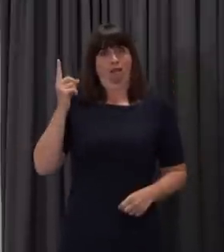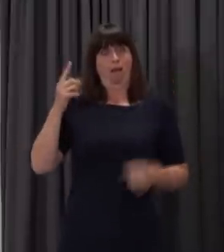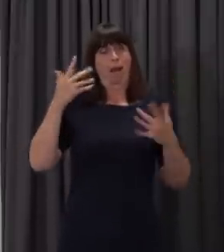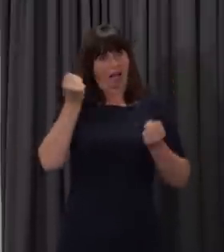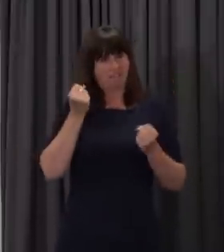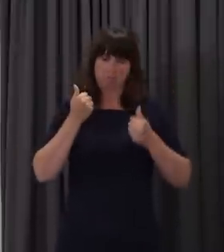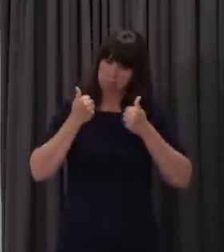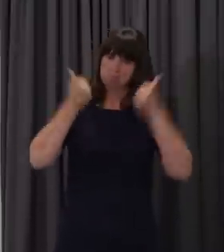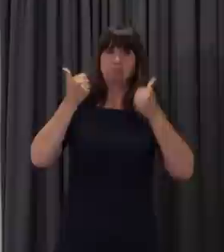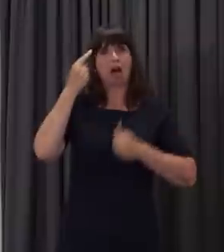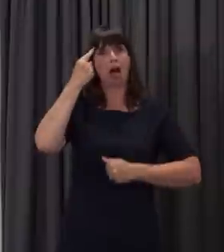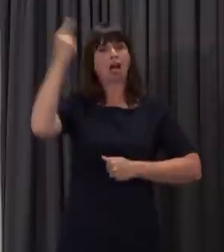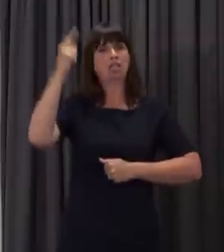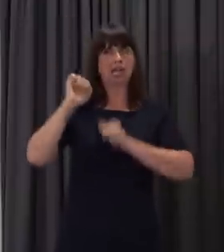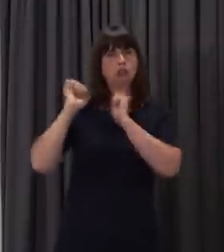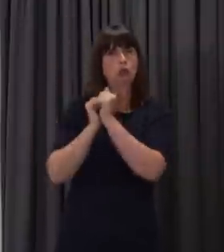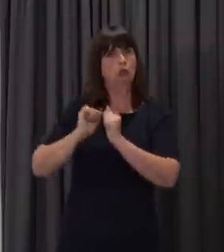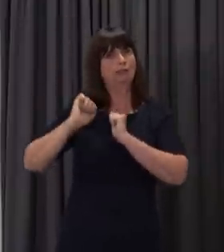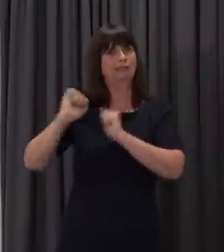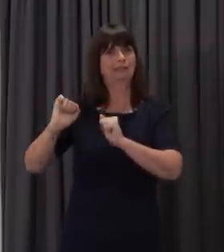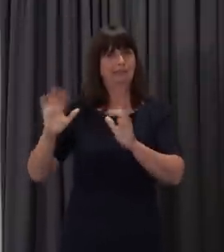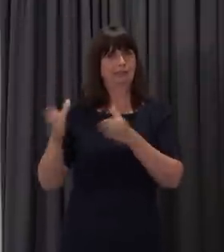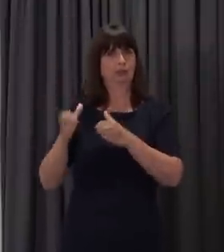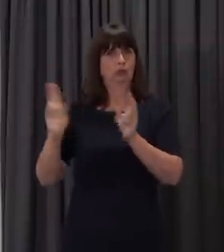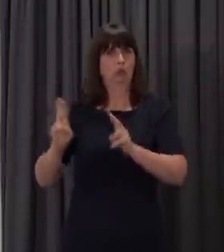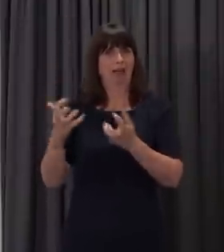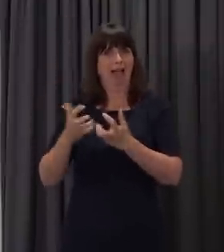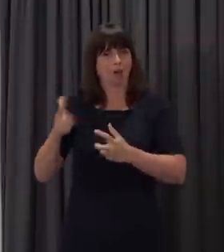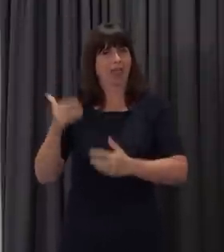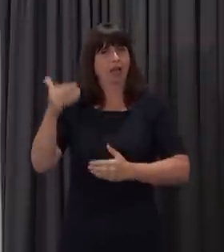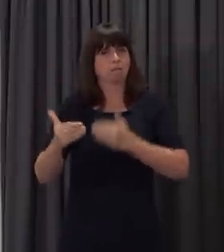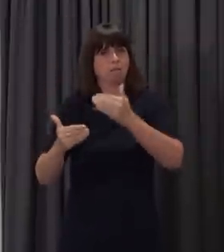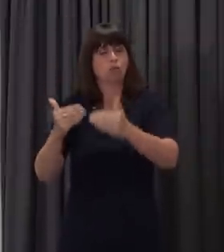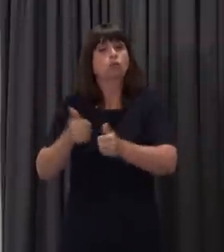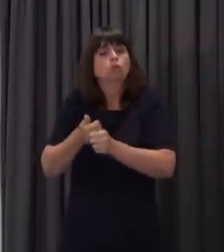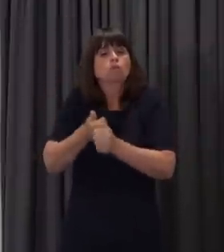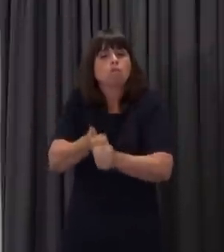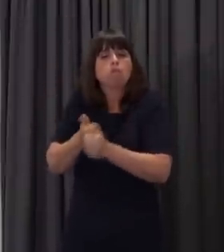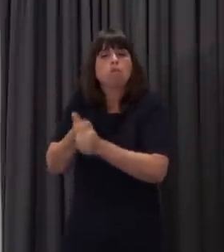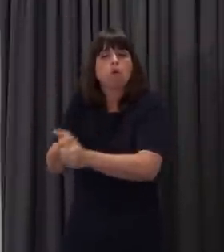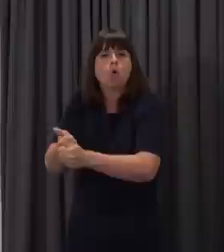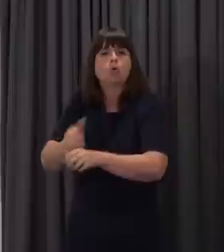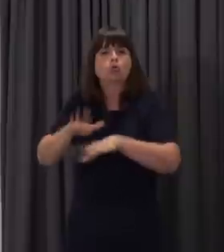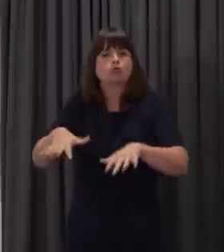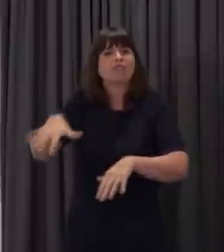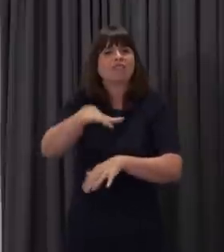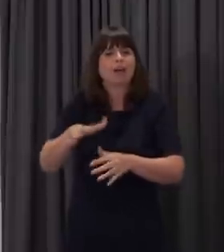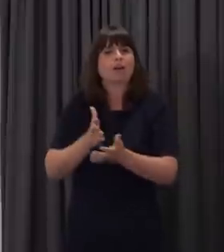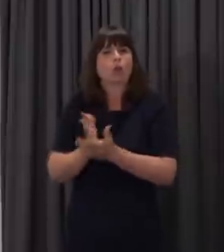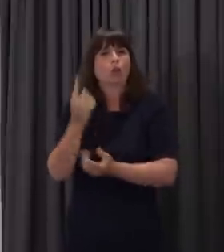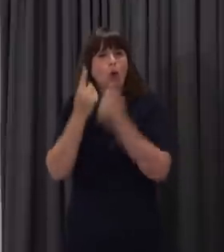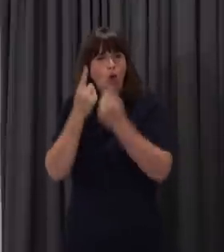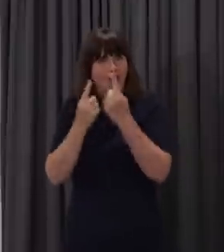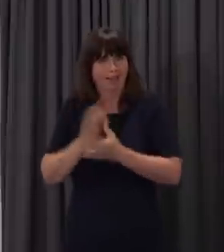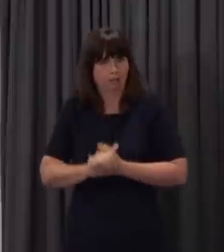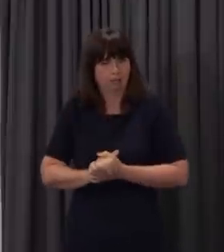practical plans of how they can move to this next phase of supporting children and families in their learning. I want